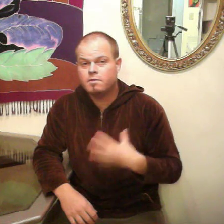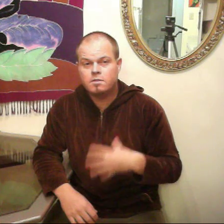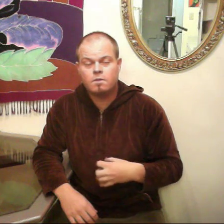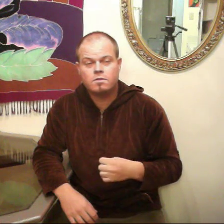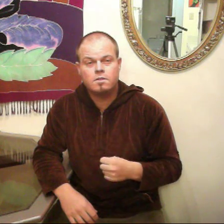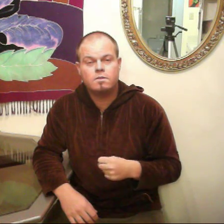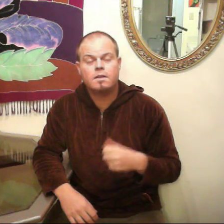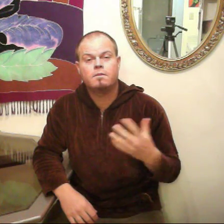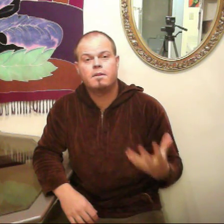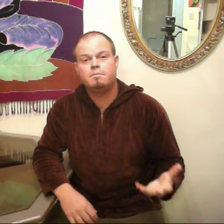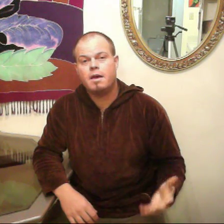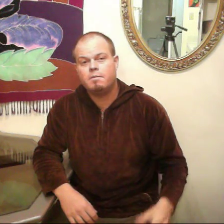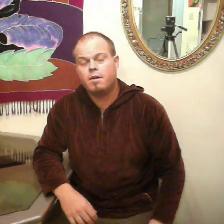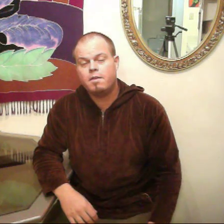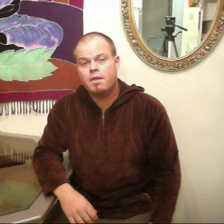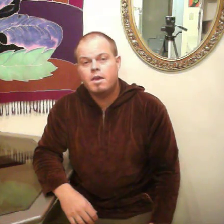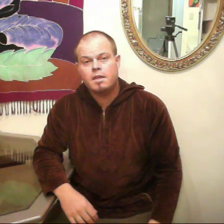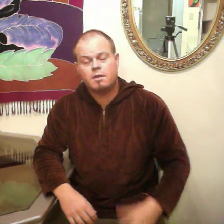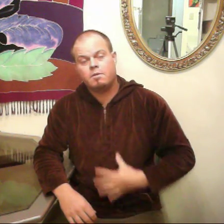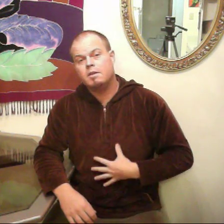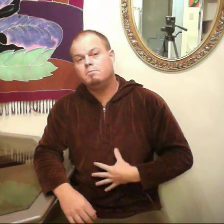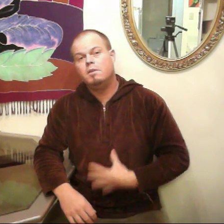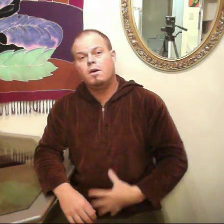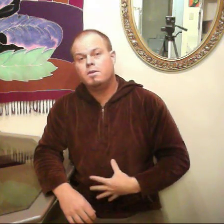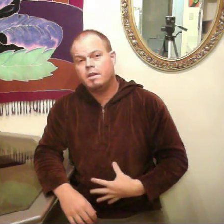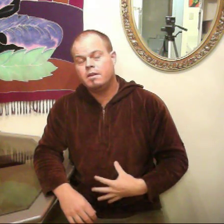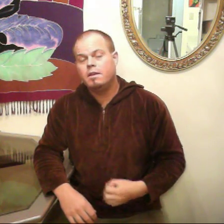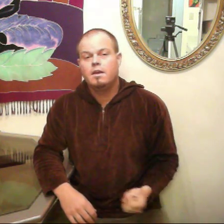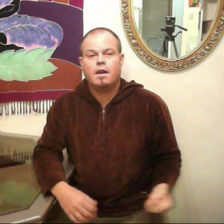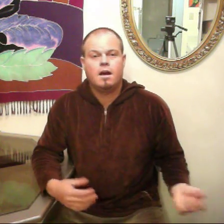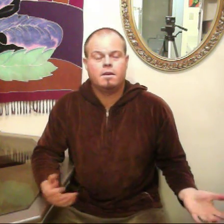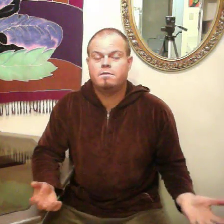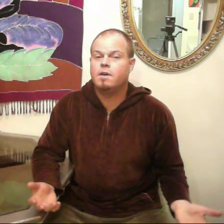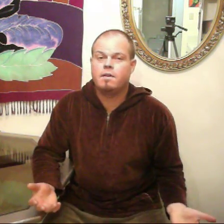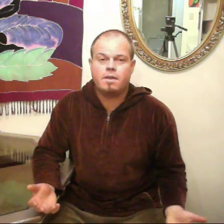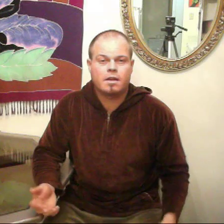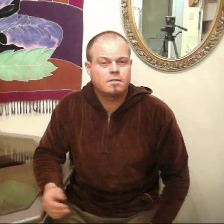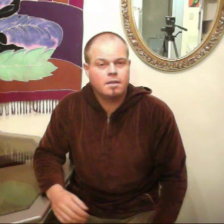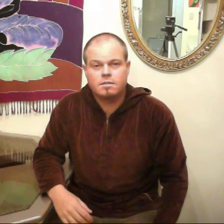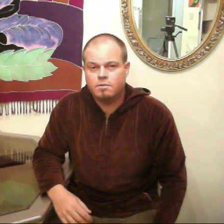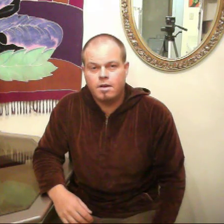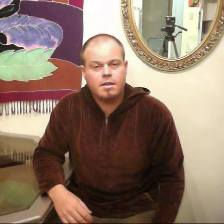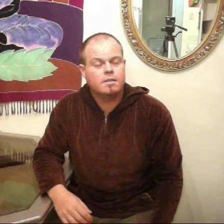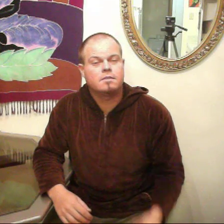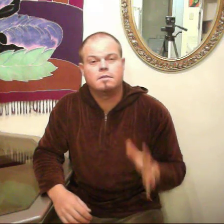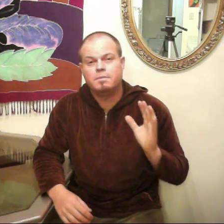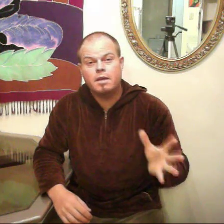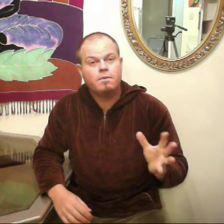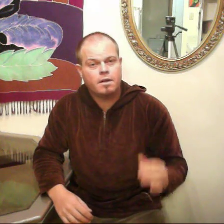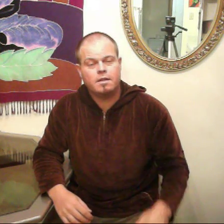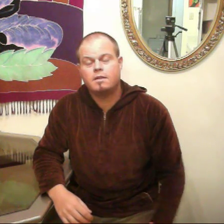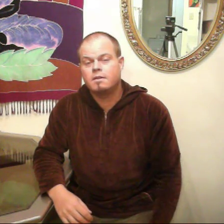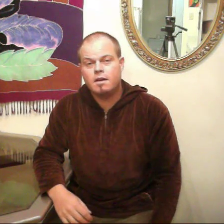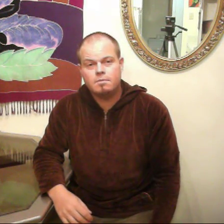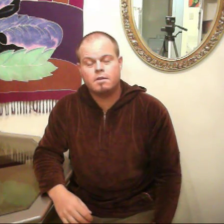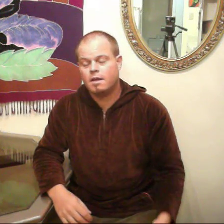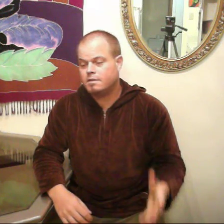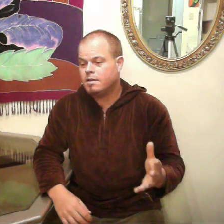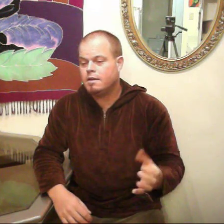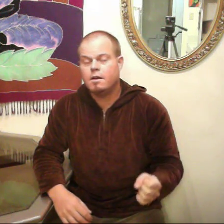liver stones, too, get rid of bad breath, get rid of bloating. Uh, if you have excessive weight, this is a big one I didn't talk about, that's it,